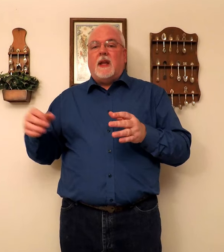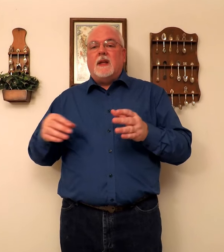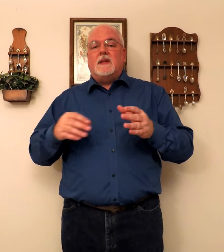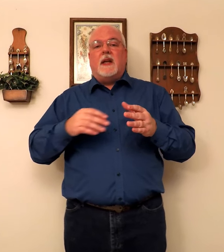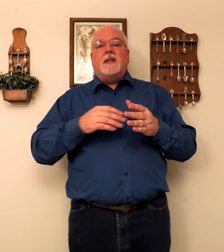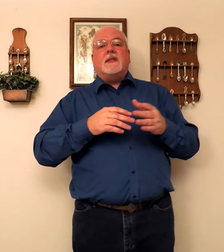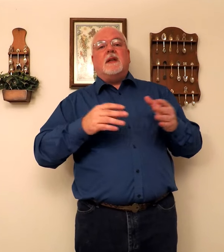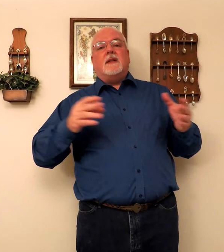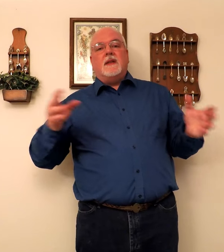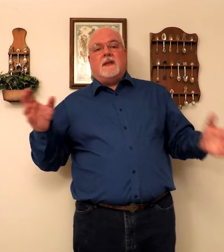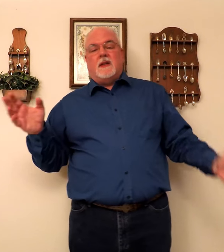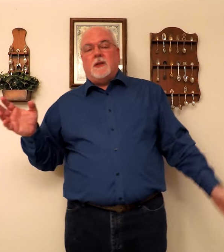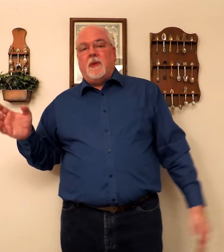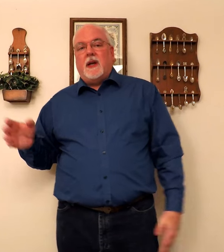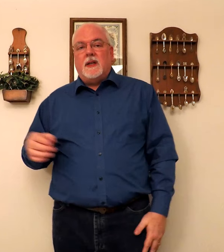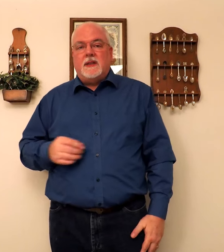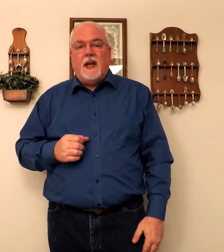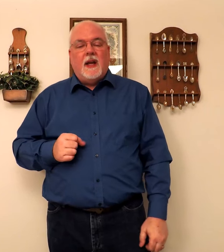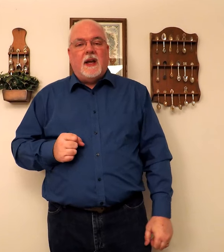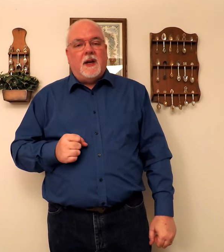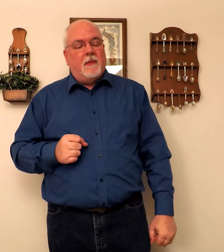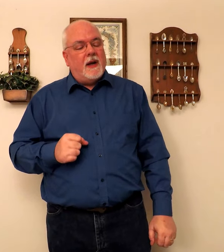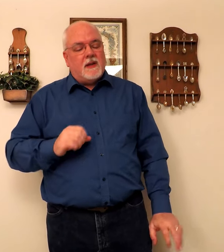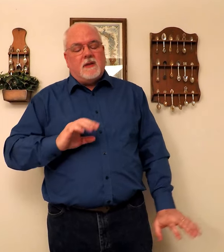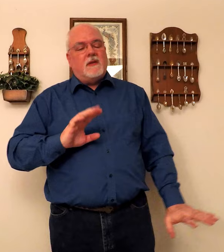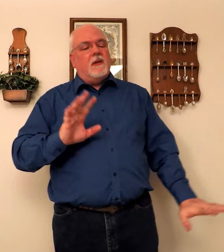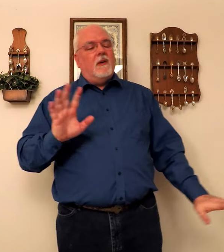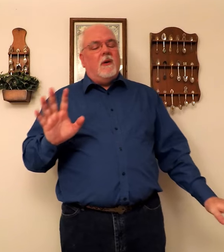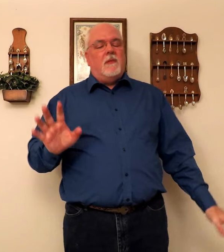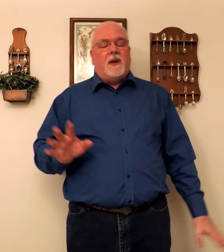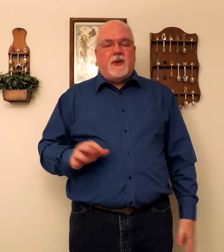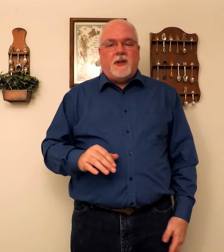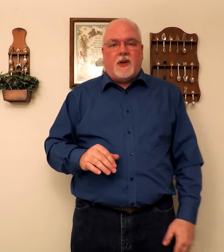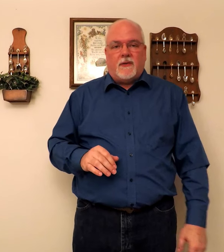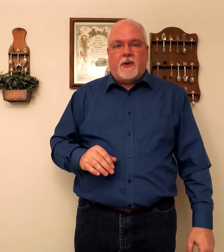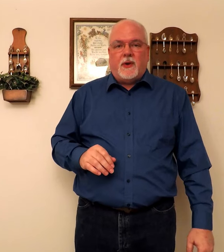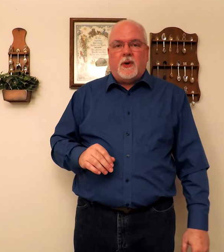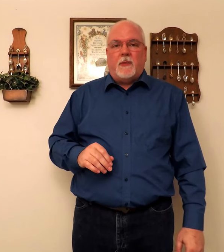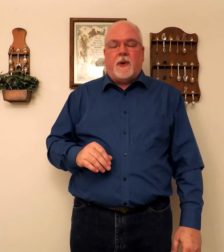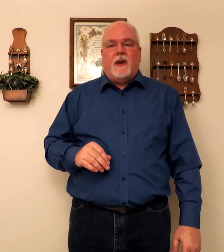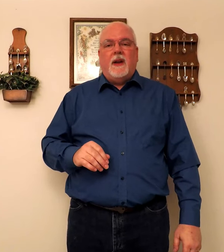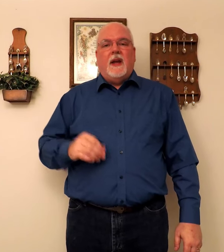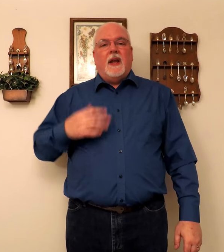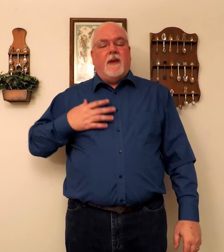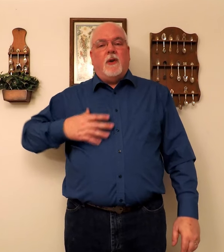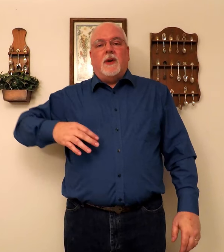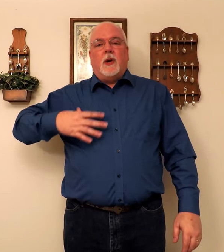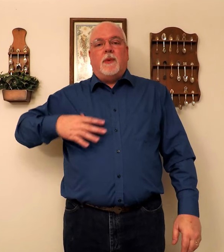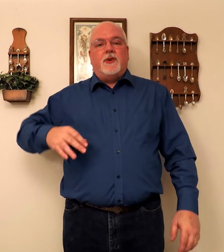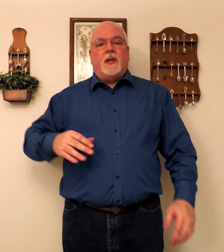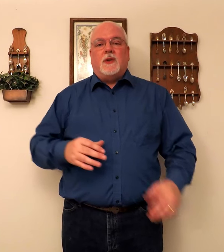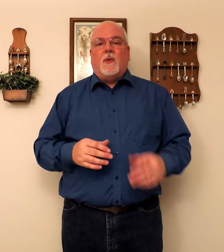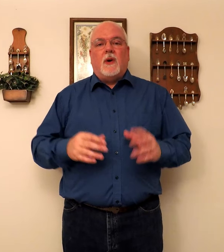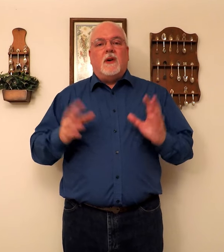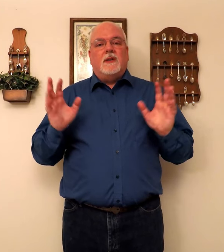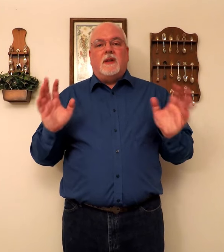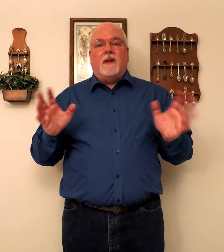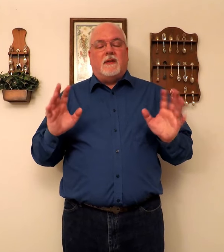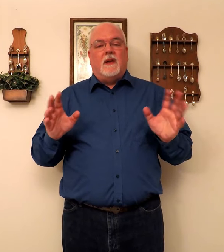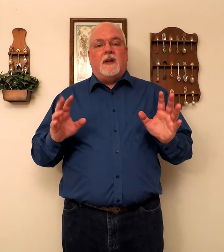things in sentences because it'll make it so much easier for you to interpret. If you interpret just the words, it's going